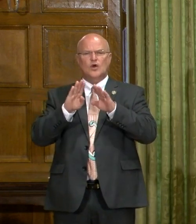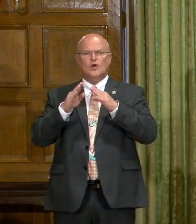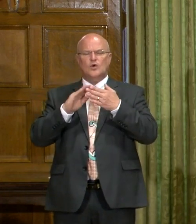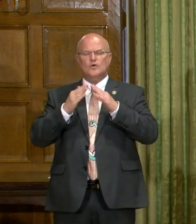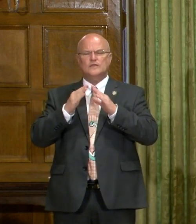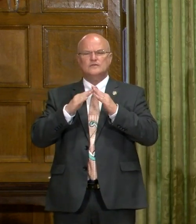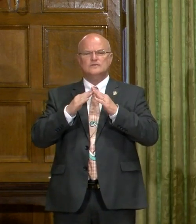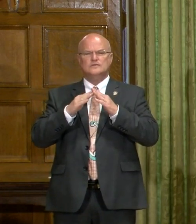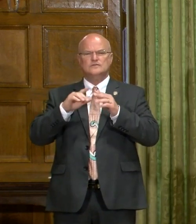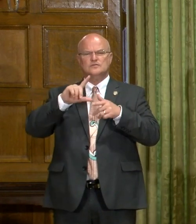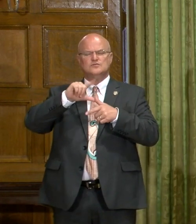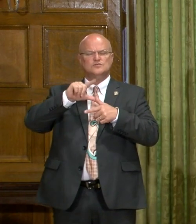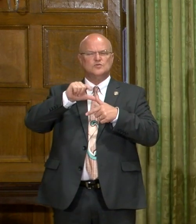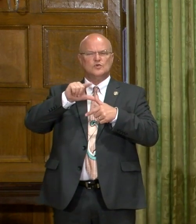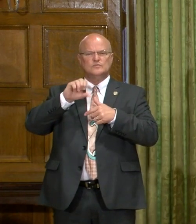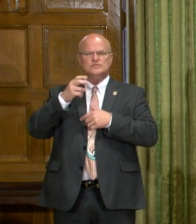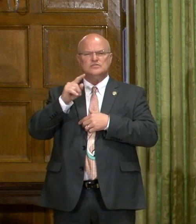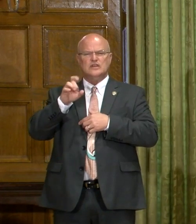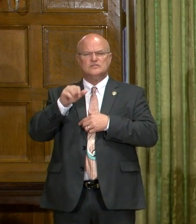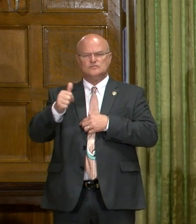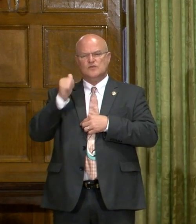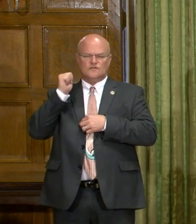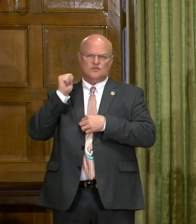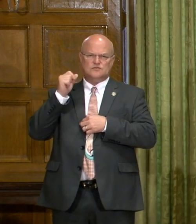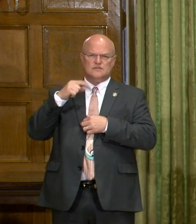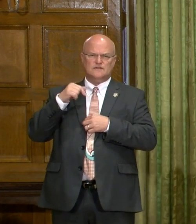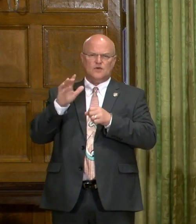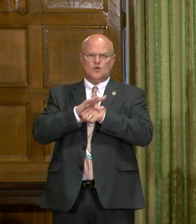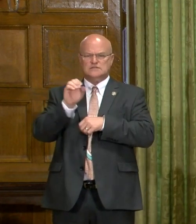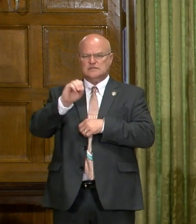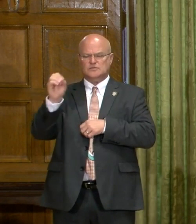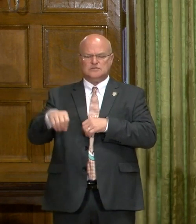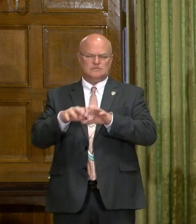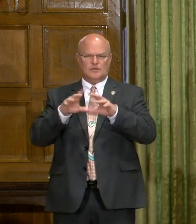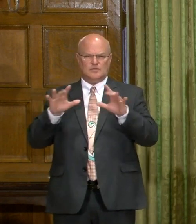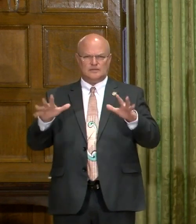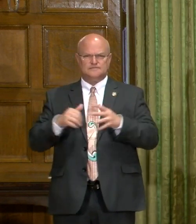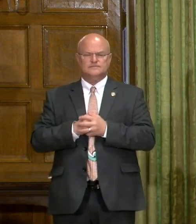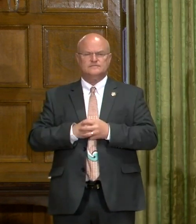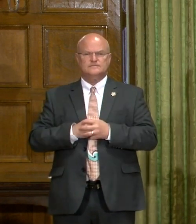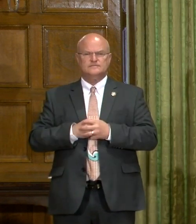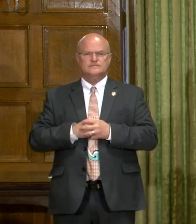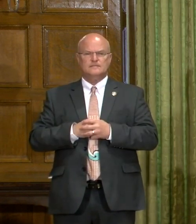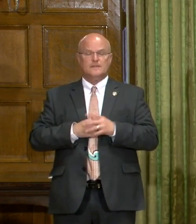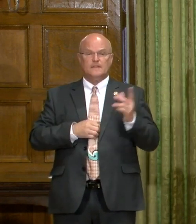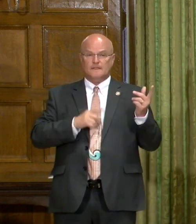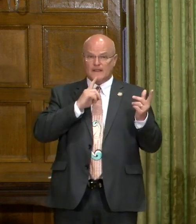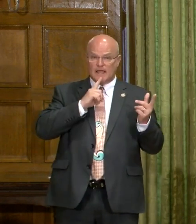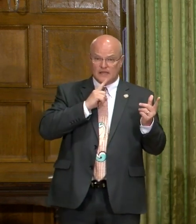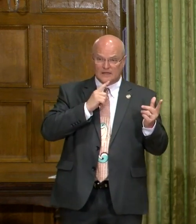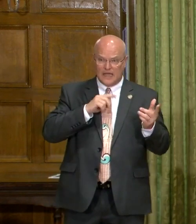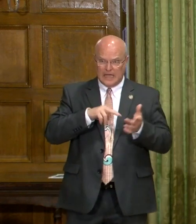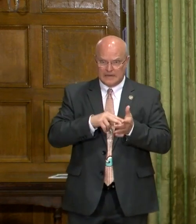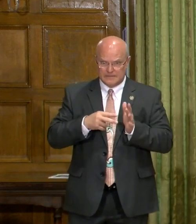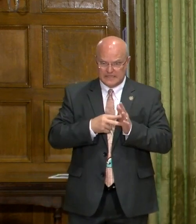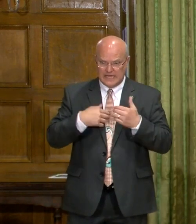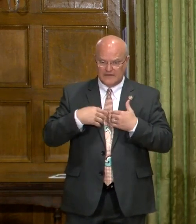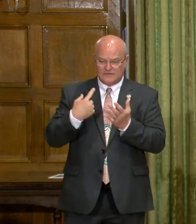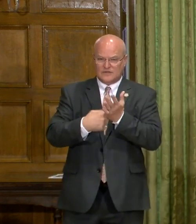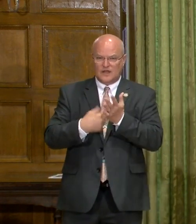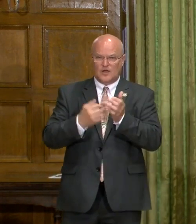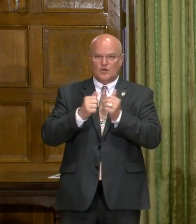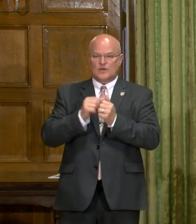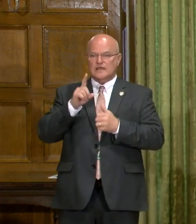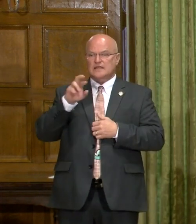when those tornado warnings were issued because of the whole ten-person limit? Actually, I meant to have a